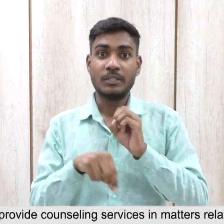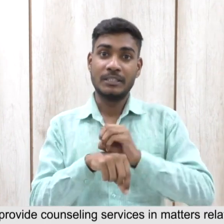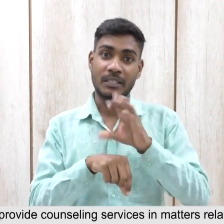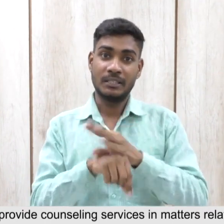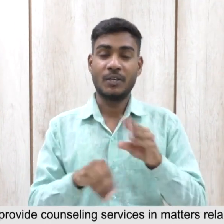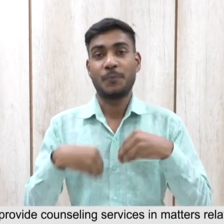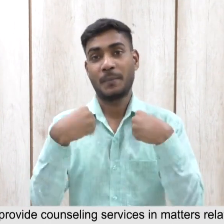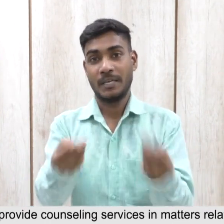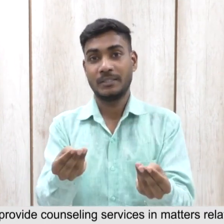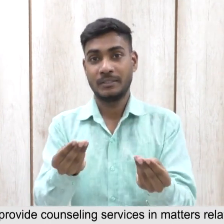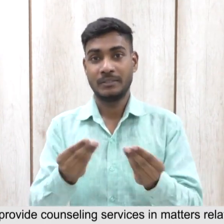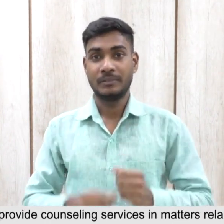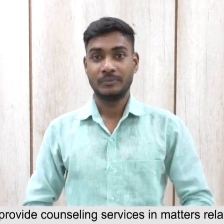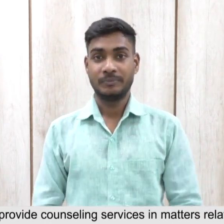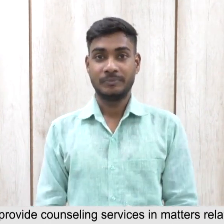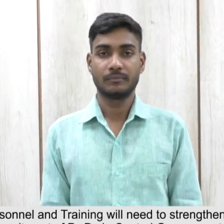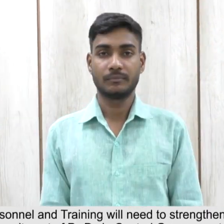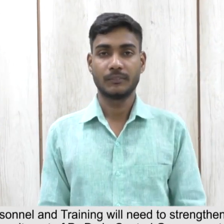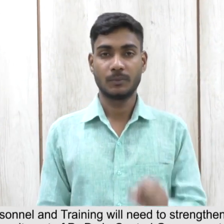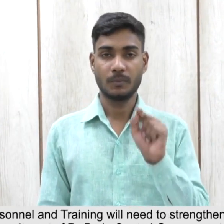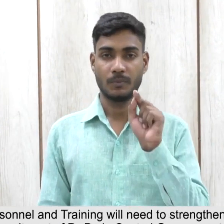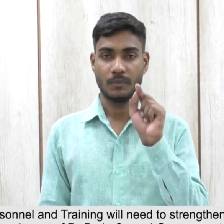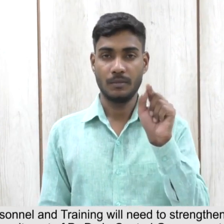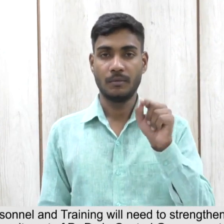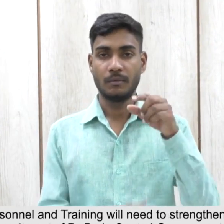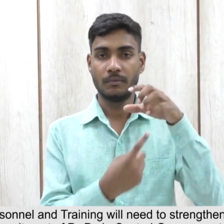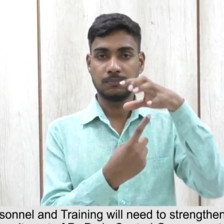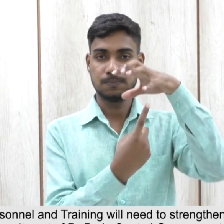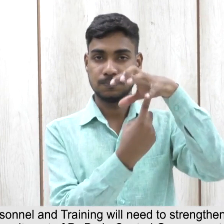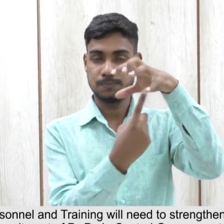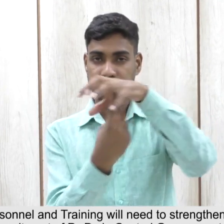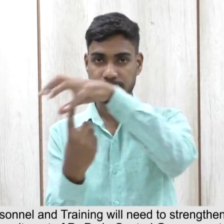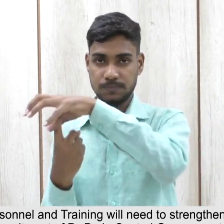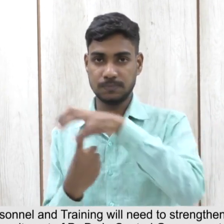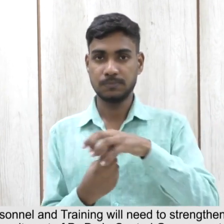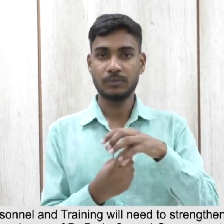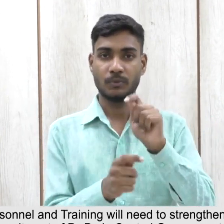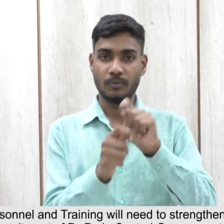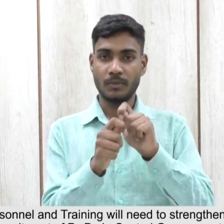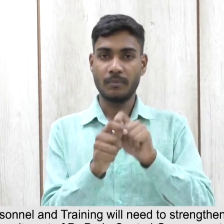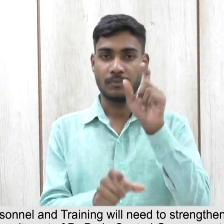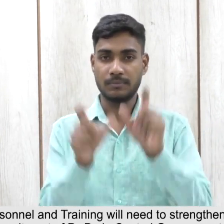counselling services in matters related to skill training. The Department of Personnel and Training will